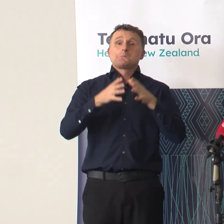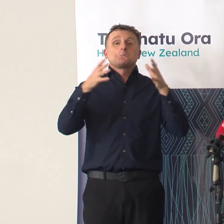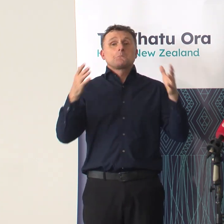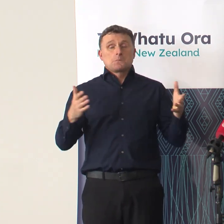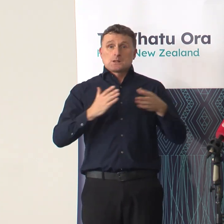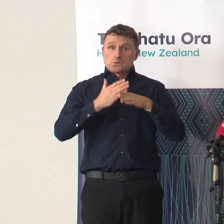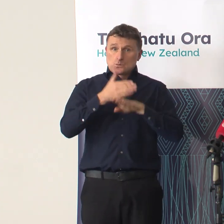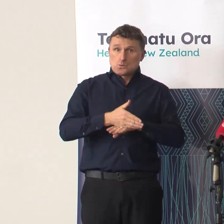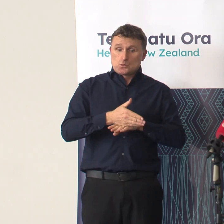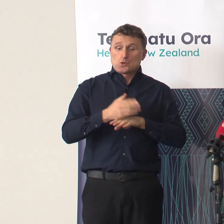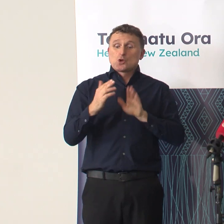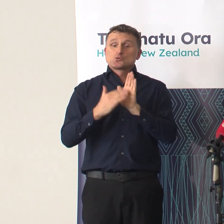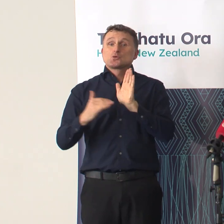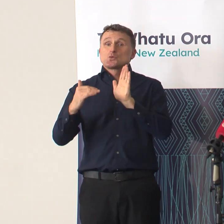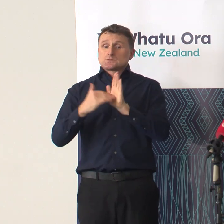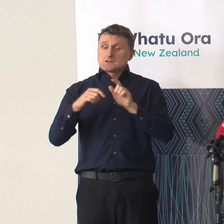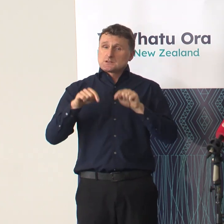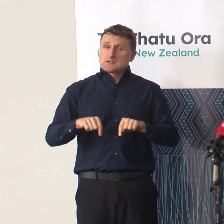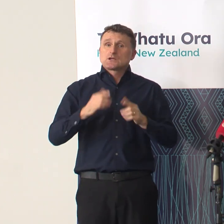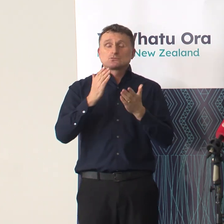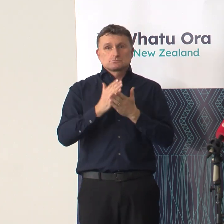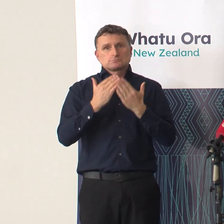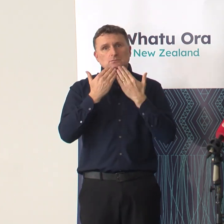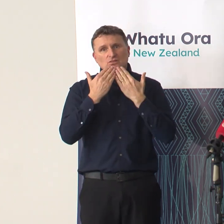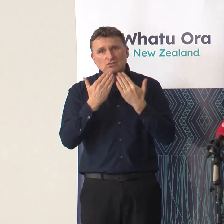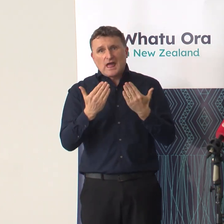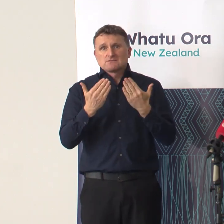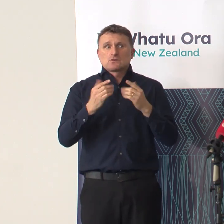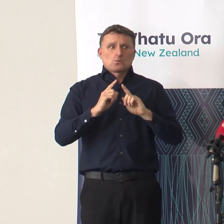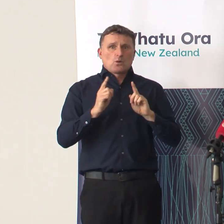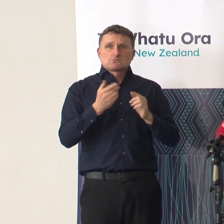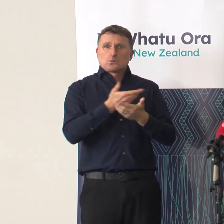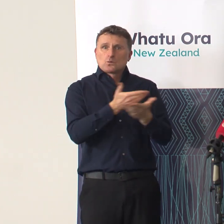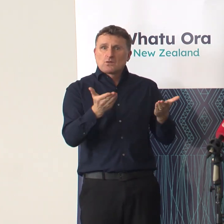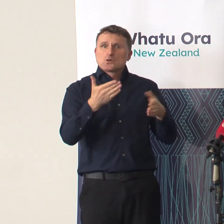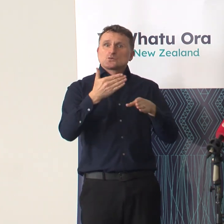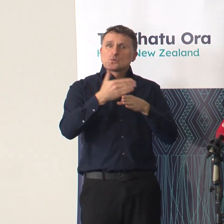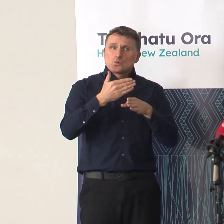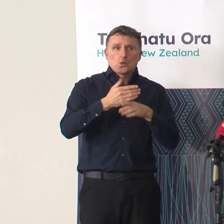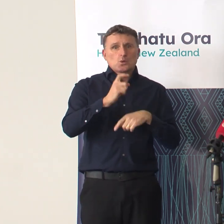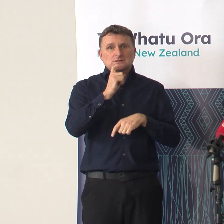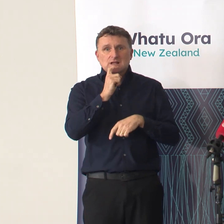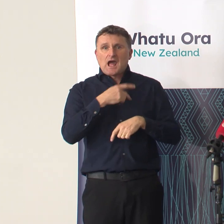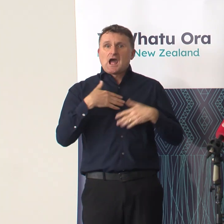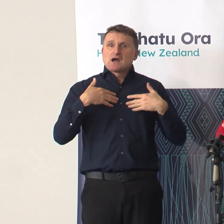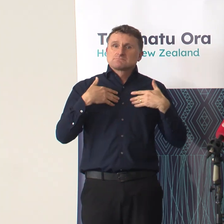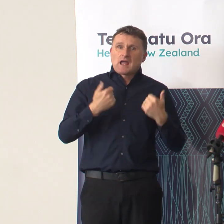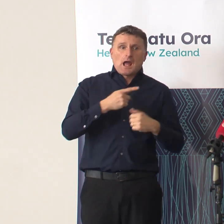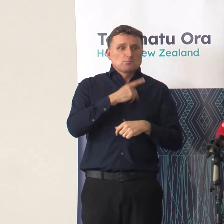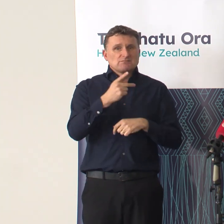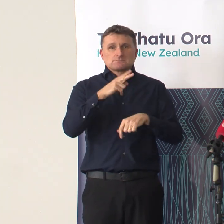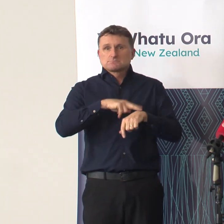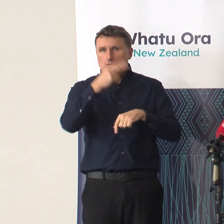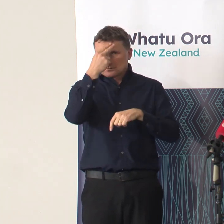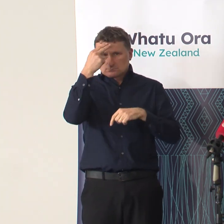As a country we are very very grateful and fortunate to have such a committed high quality workforce. And so to hospital